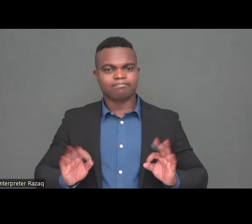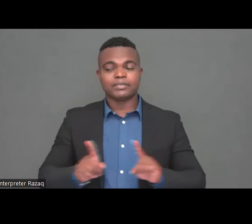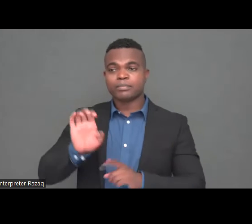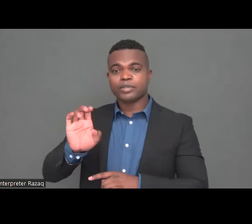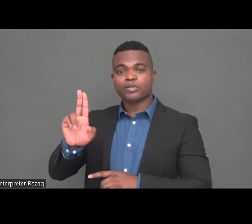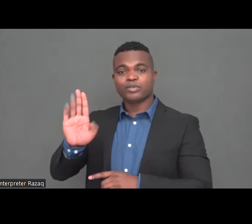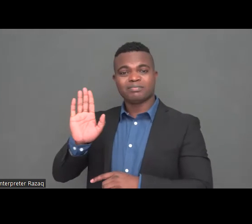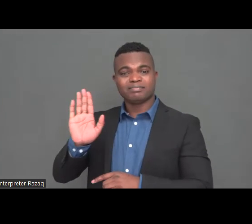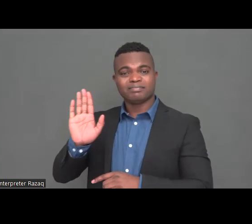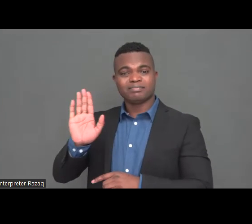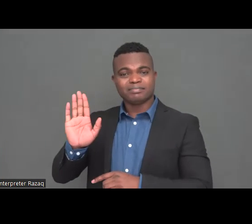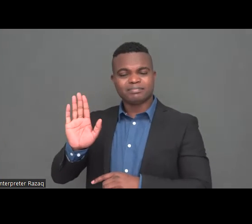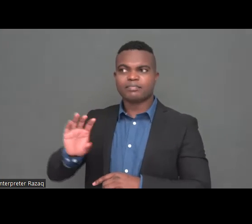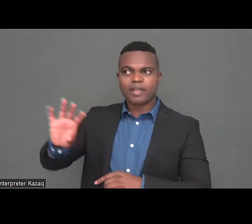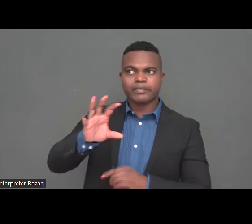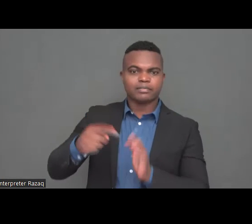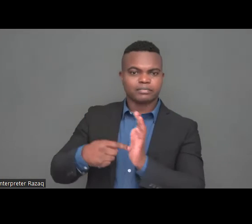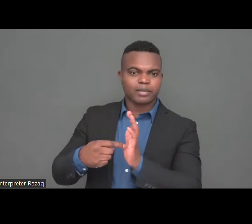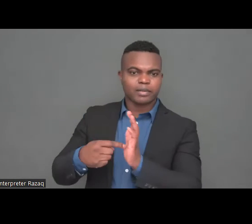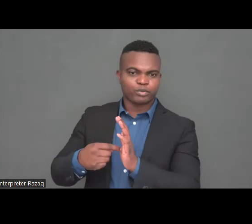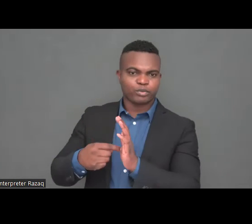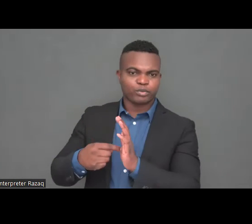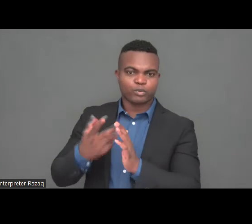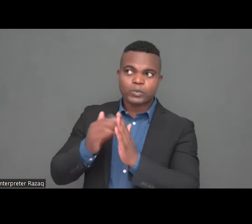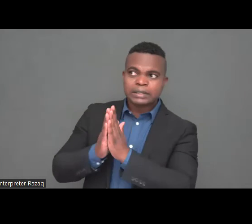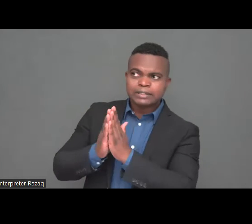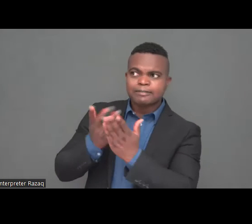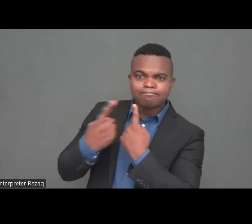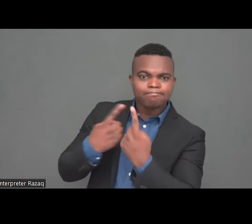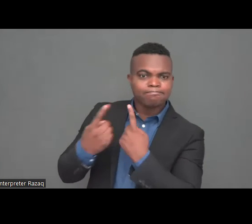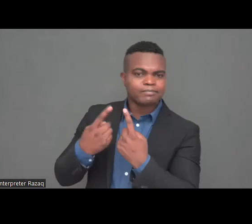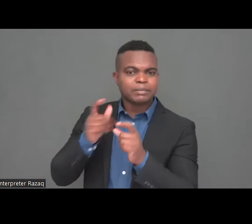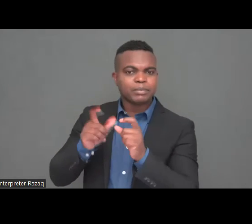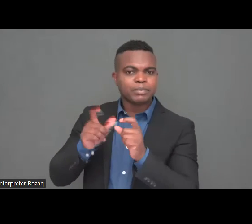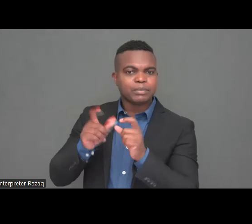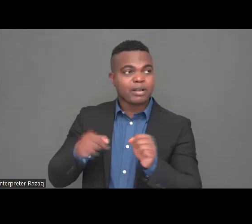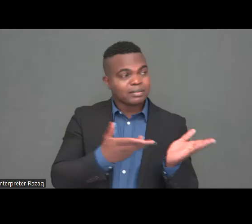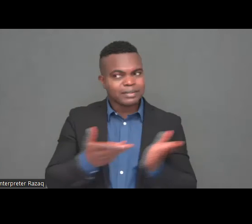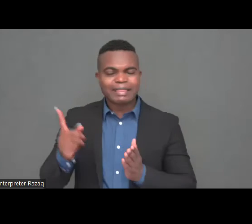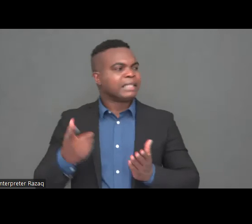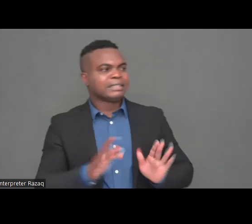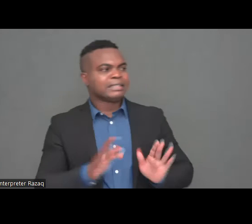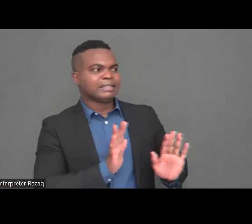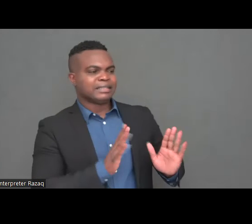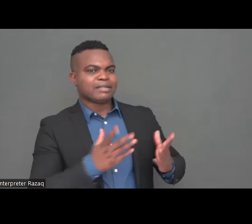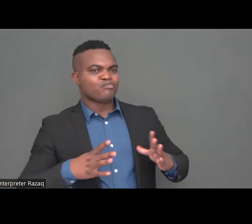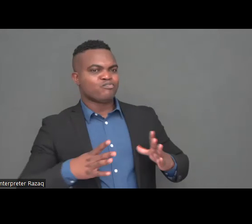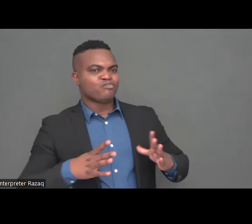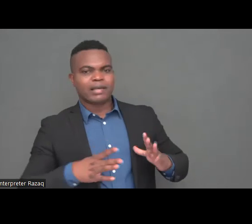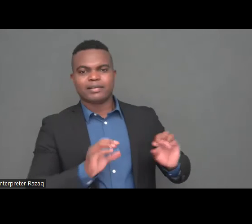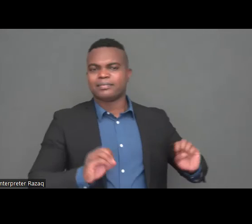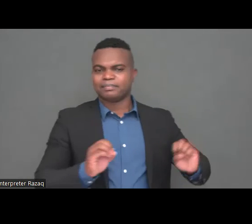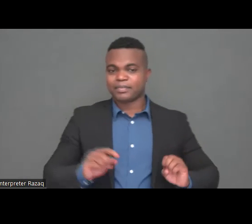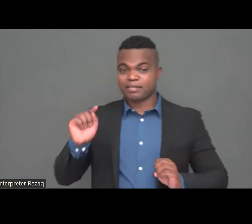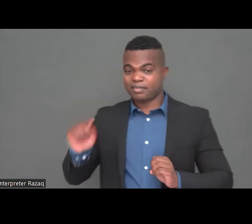of people with disabilities but this point is just a point in a convention and we need to take next steps to